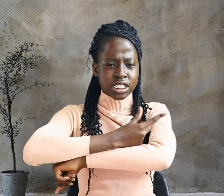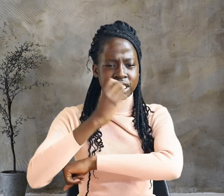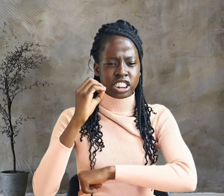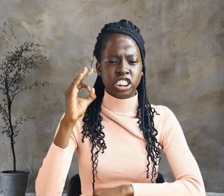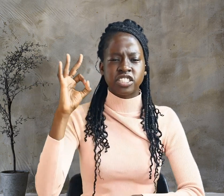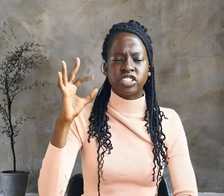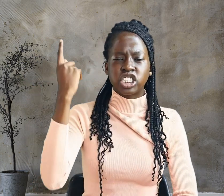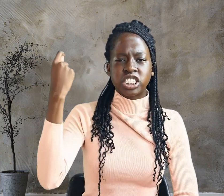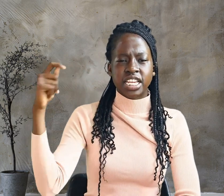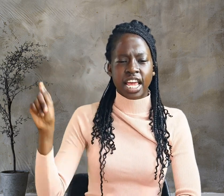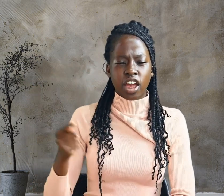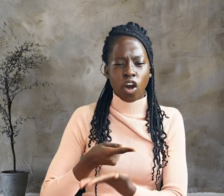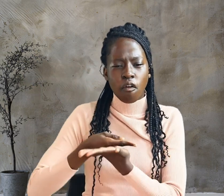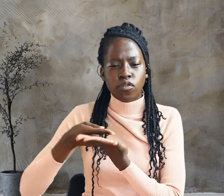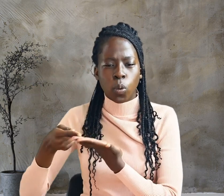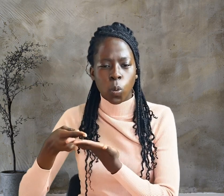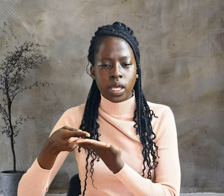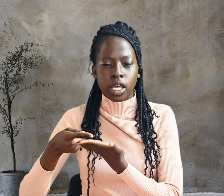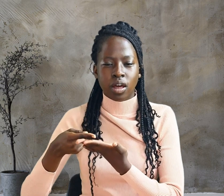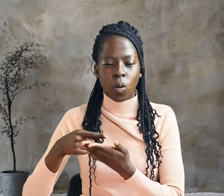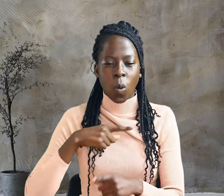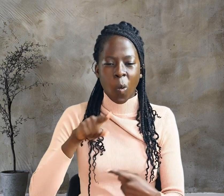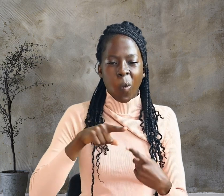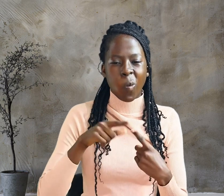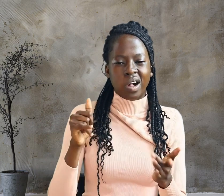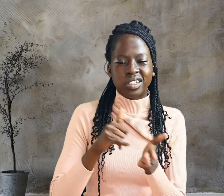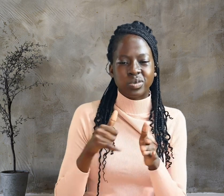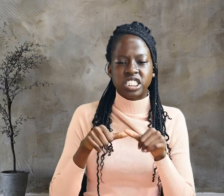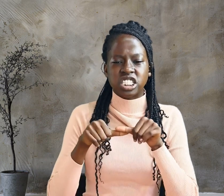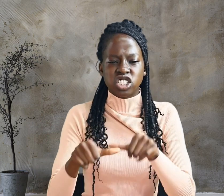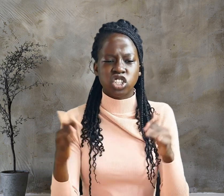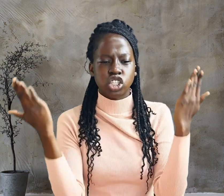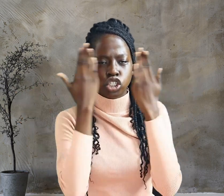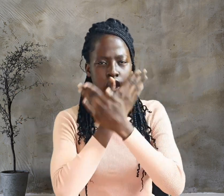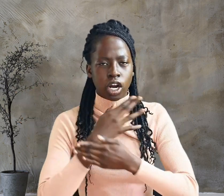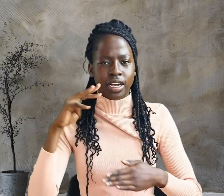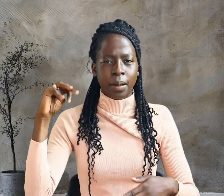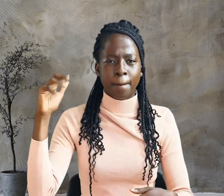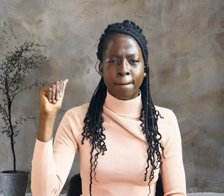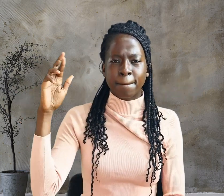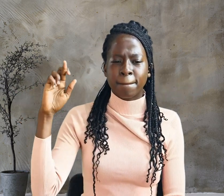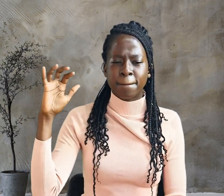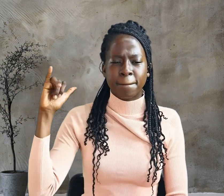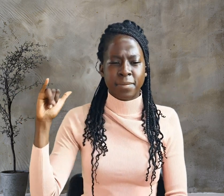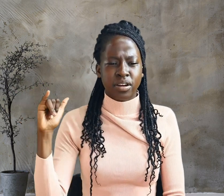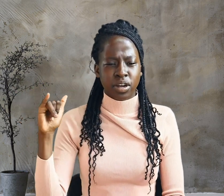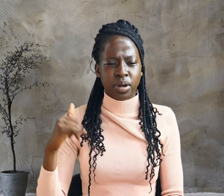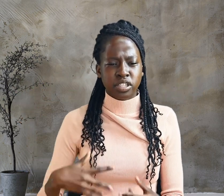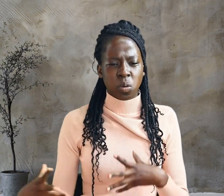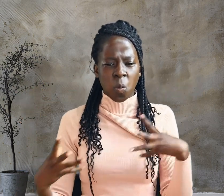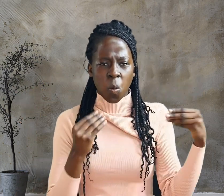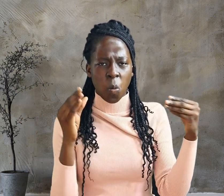on the first day of the week, while it was still dark, Mary Magdalene